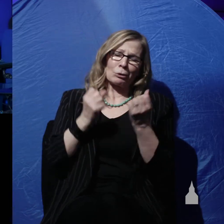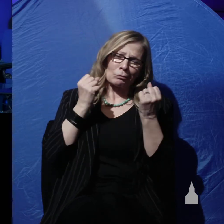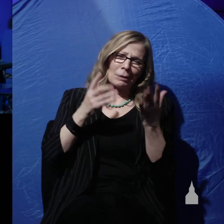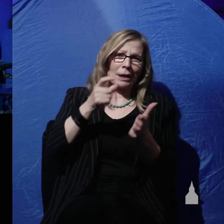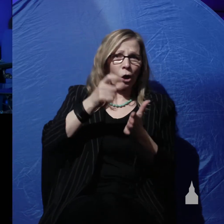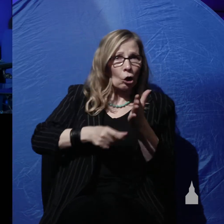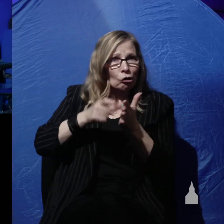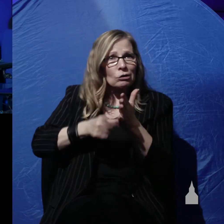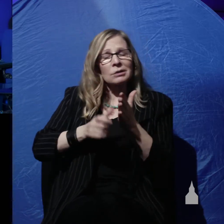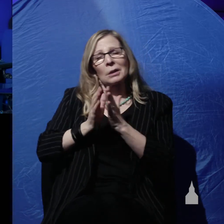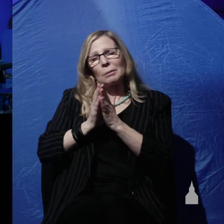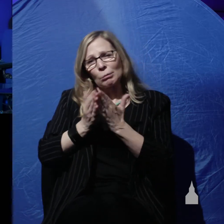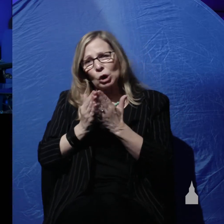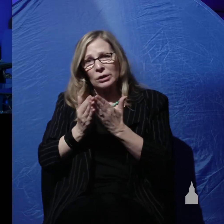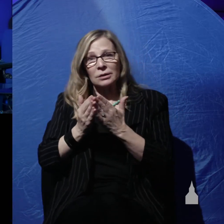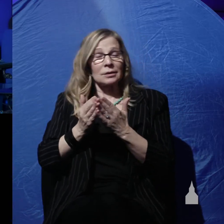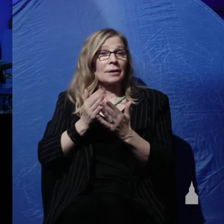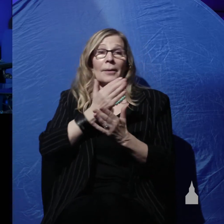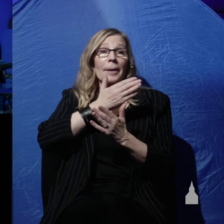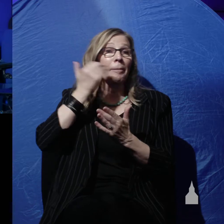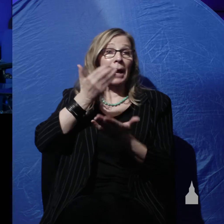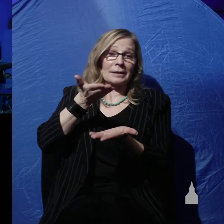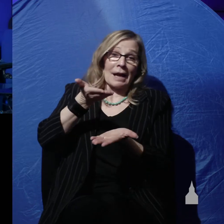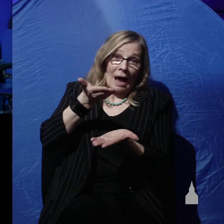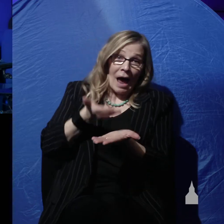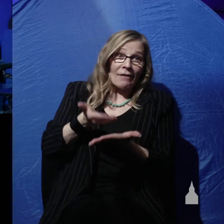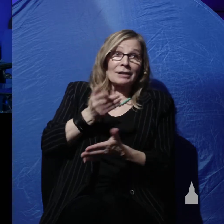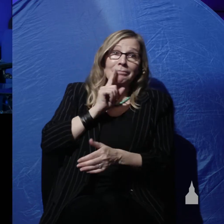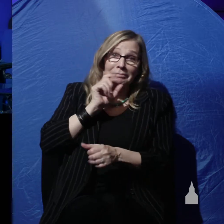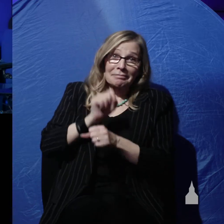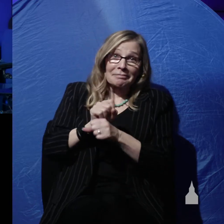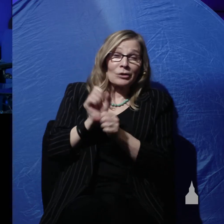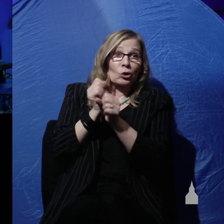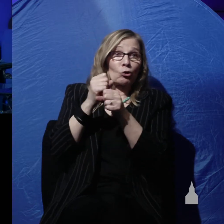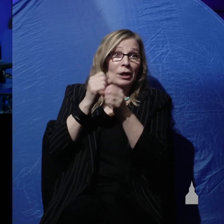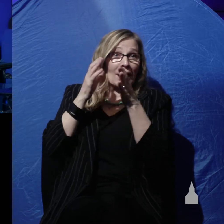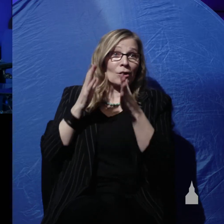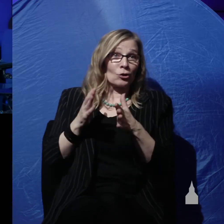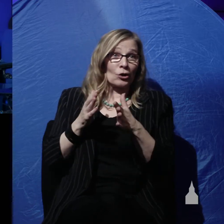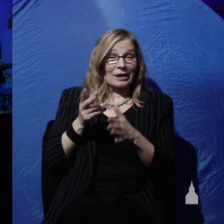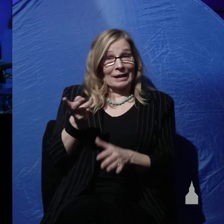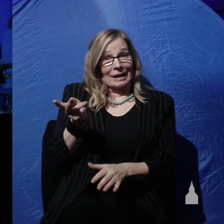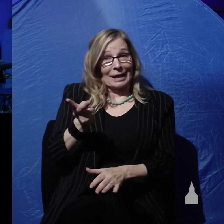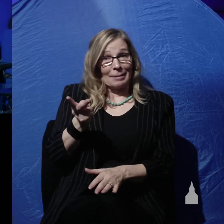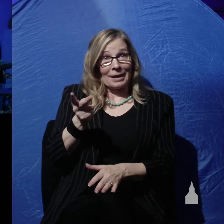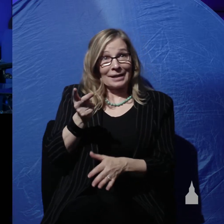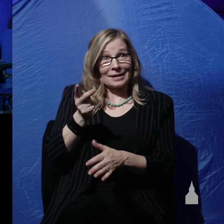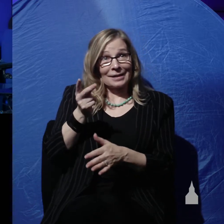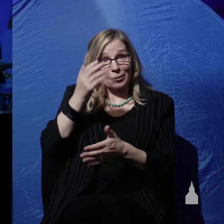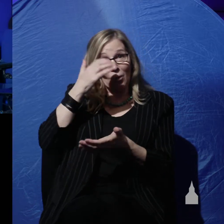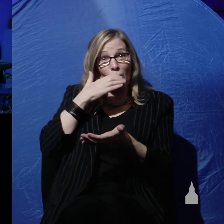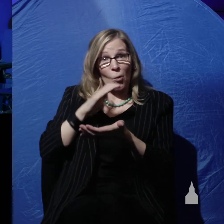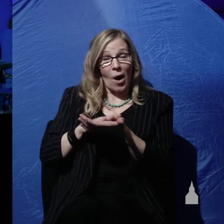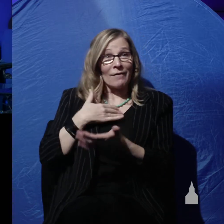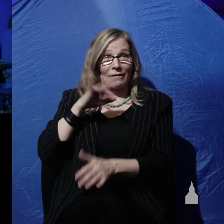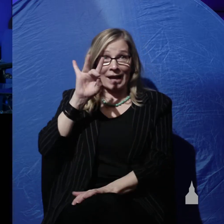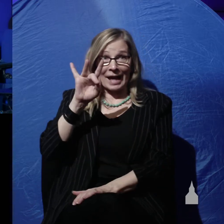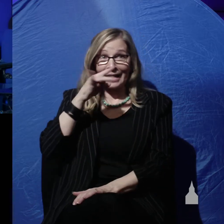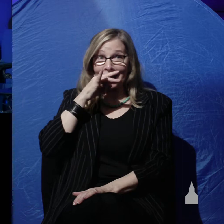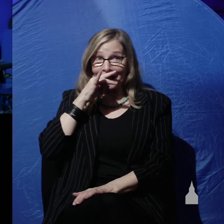evidence that he is a true creationist is that he and his wife Margie have eight kids and 20 grandkids. So we are very thankful that